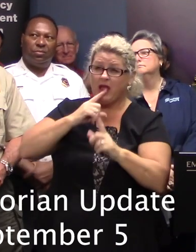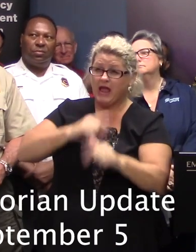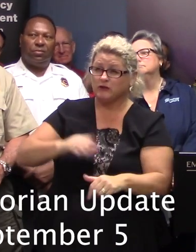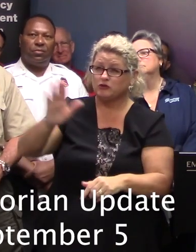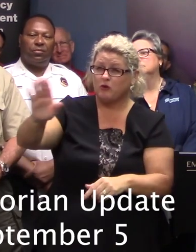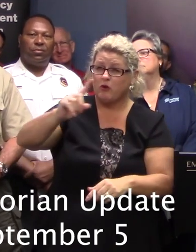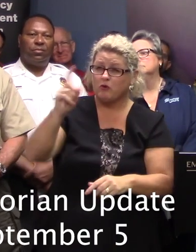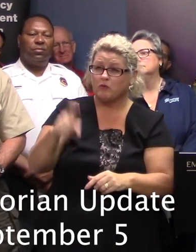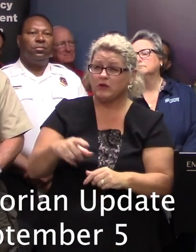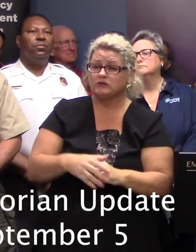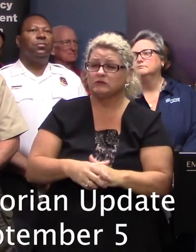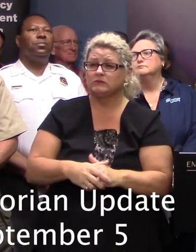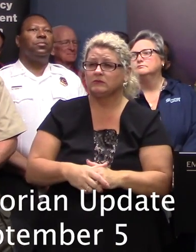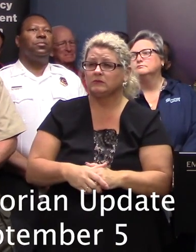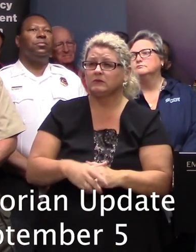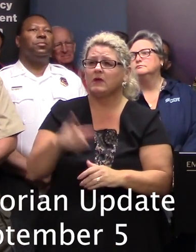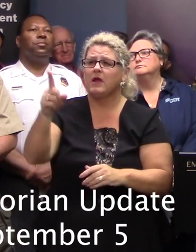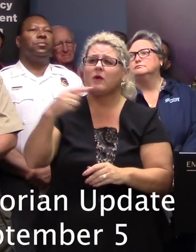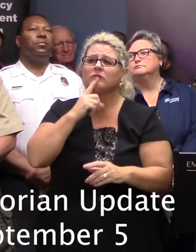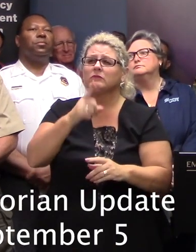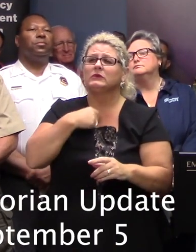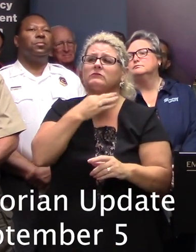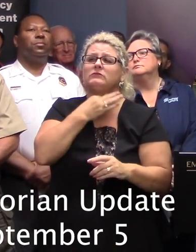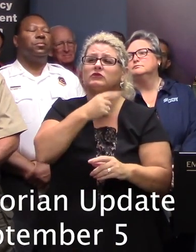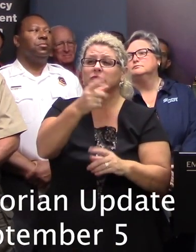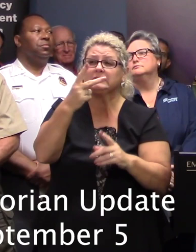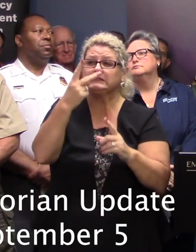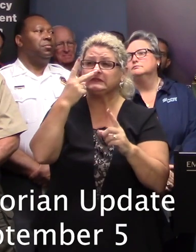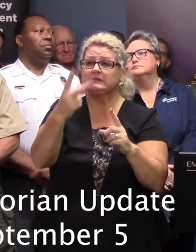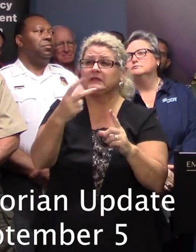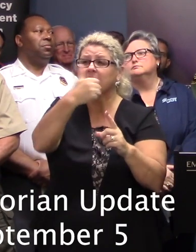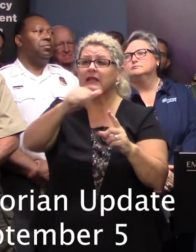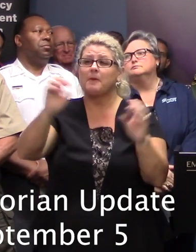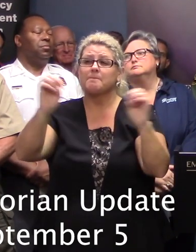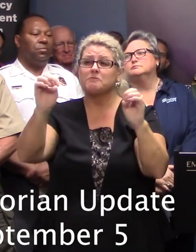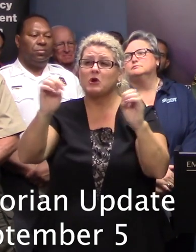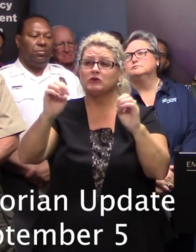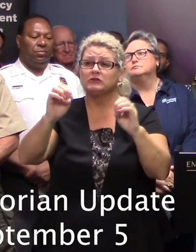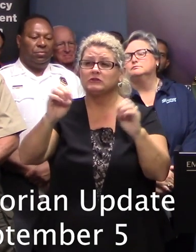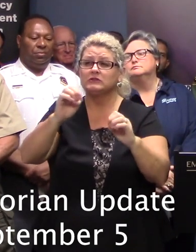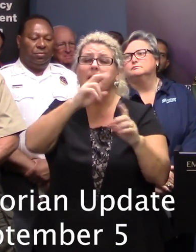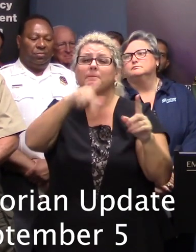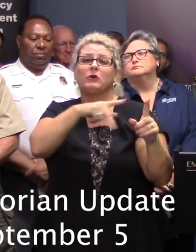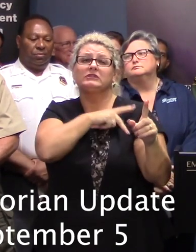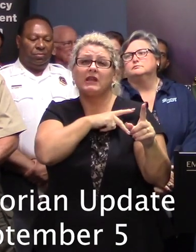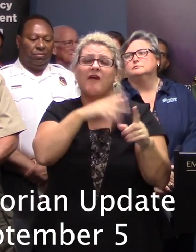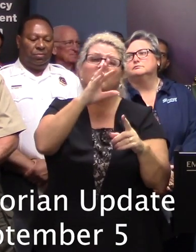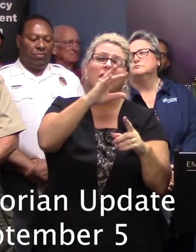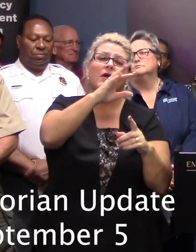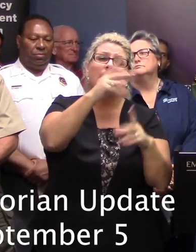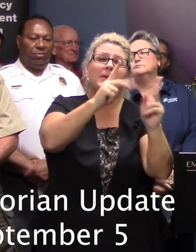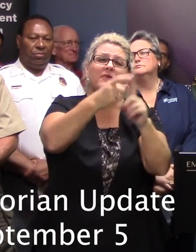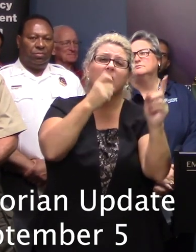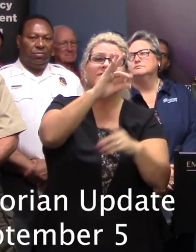a bit wondering if it's more along the lines of are you sending any of the emergency personnel like she was saying we have folks who are mobilized here like Fort Jackson send them